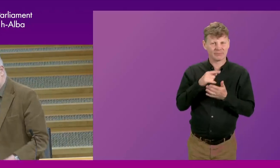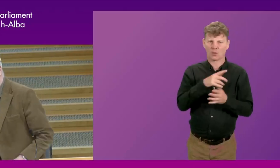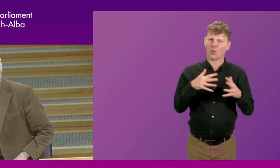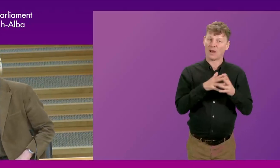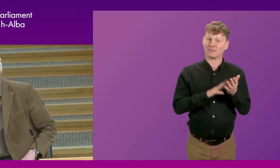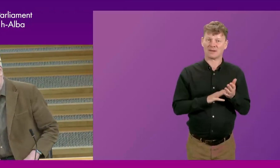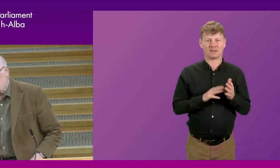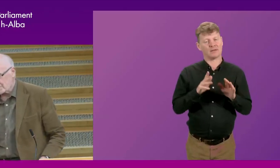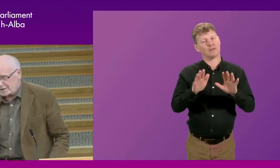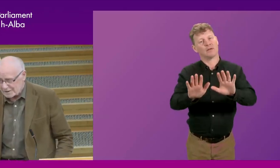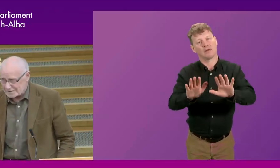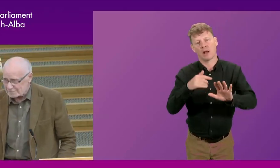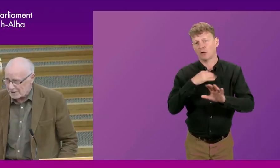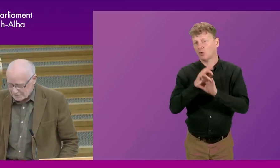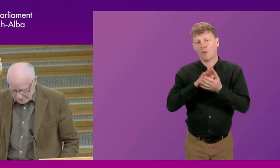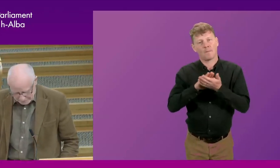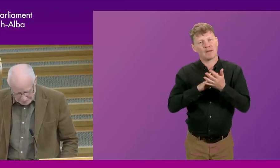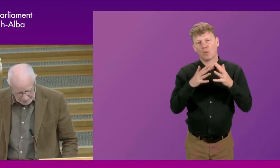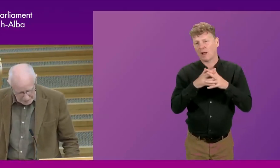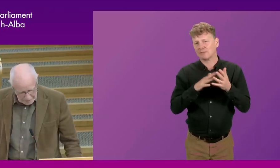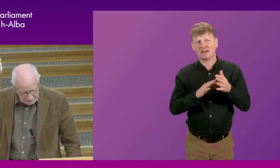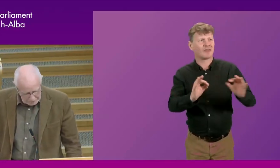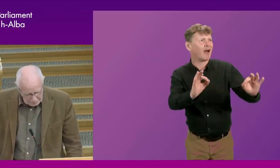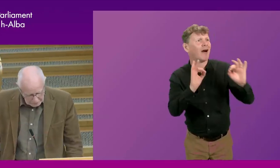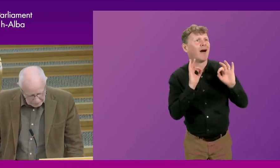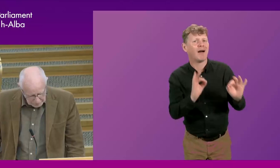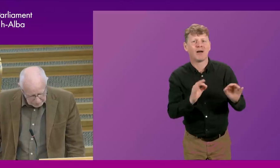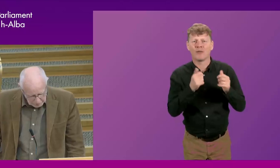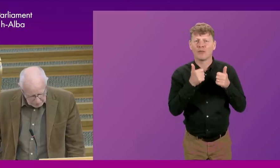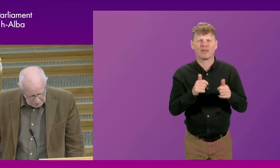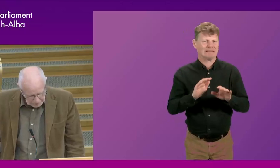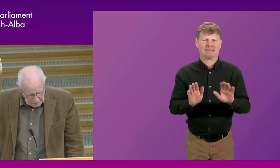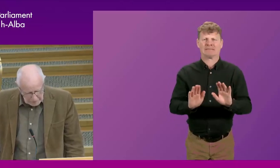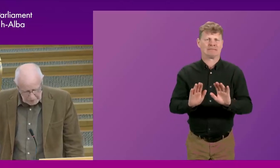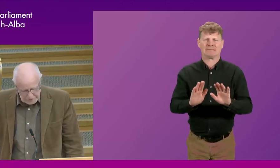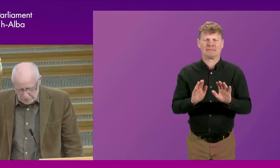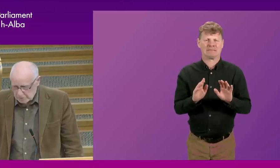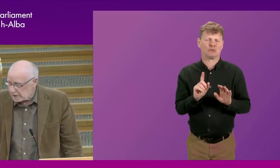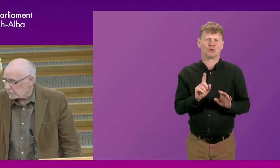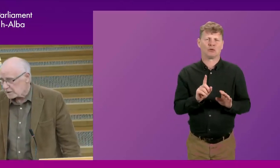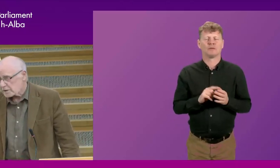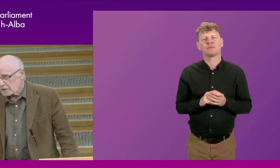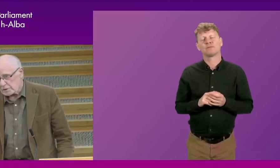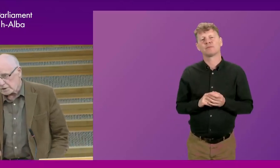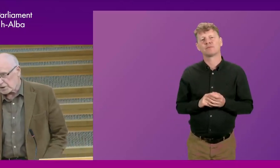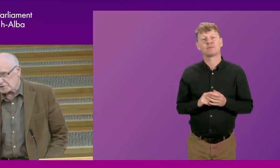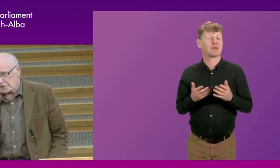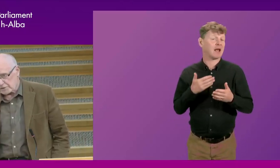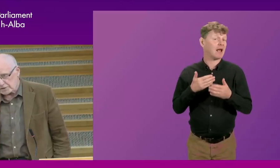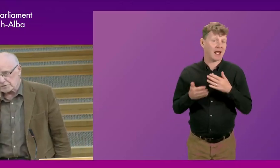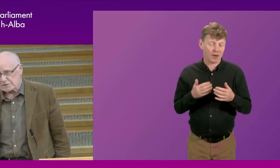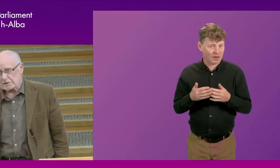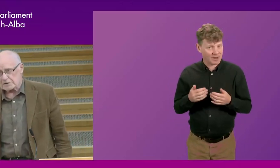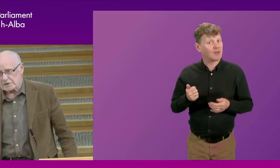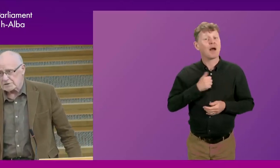is perfect, far from it. So anyway, my question,